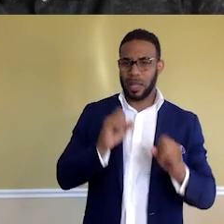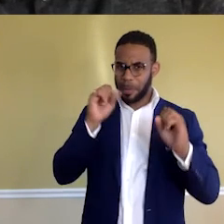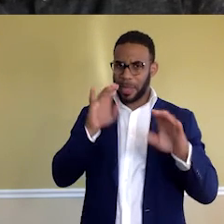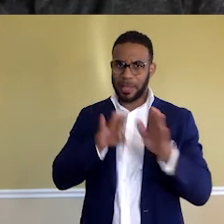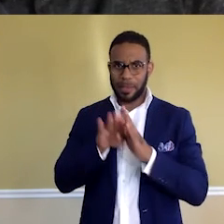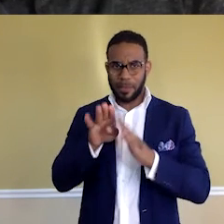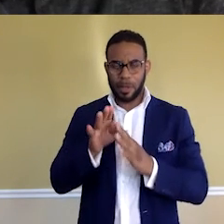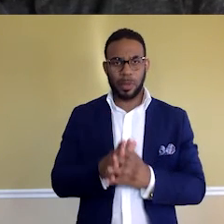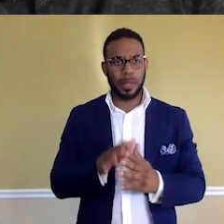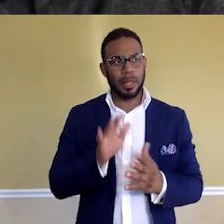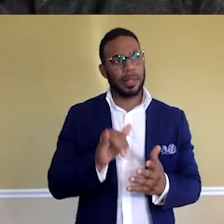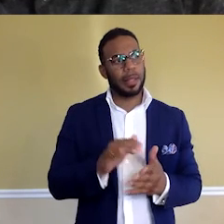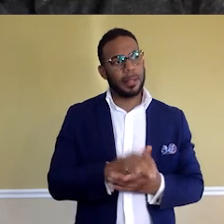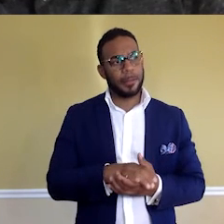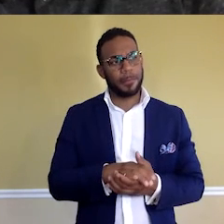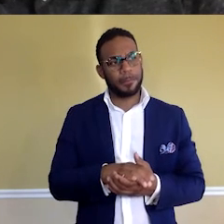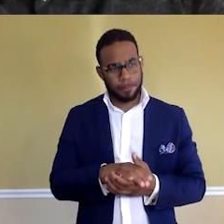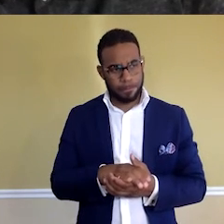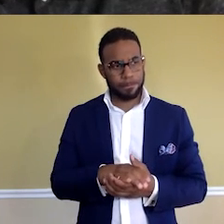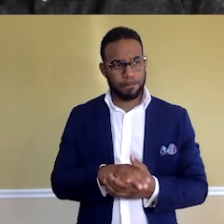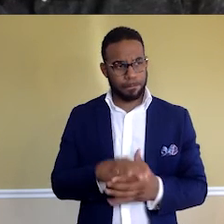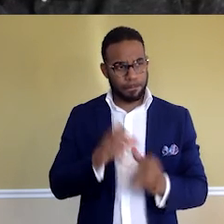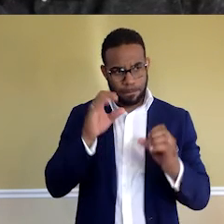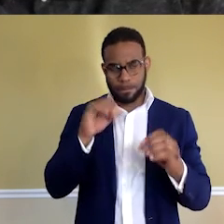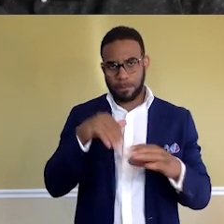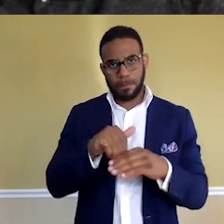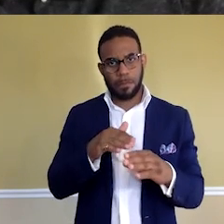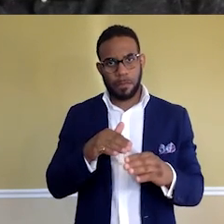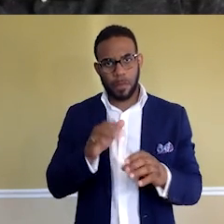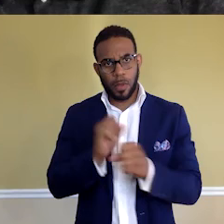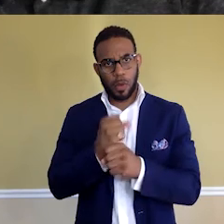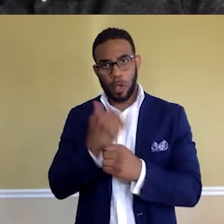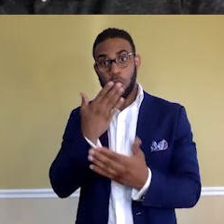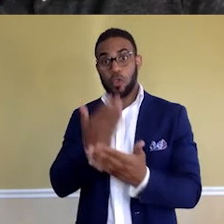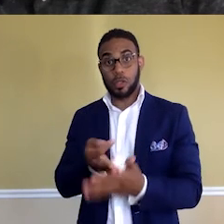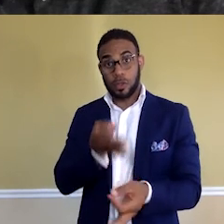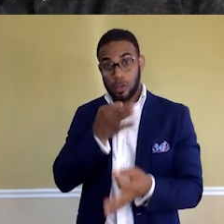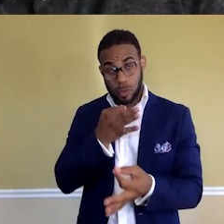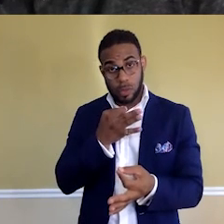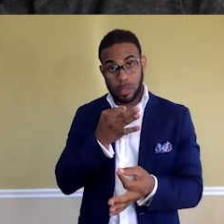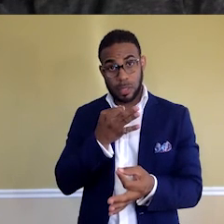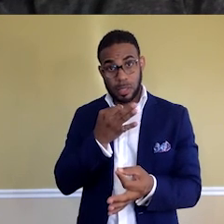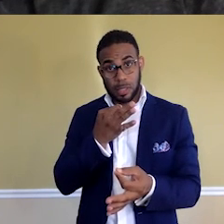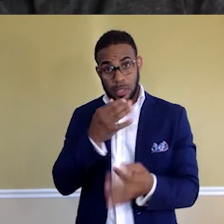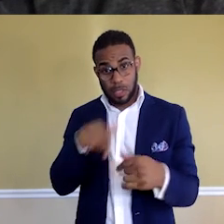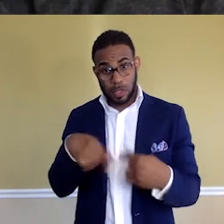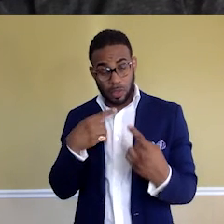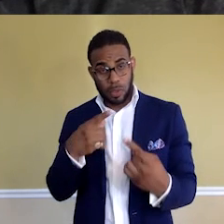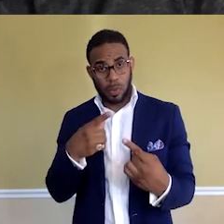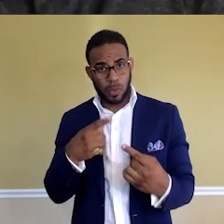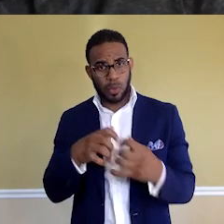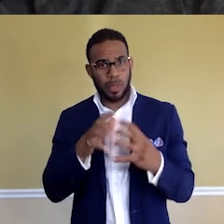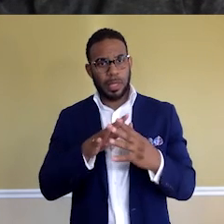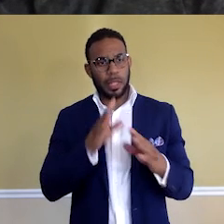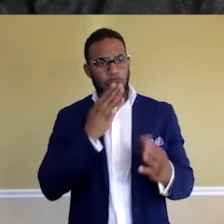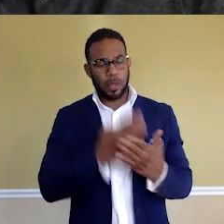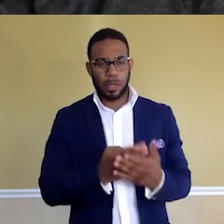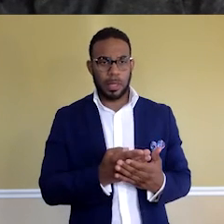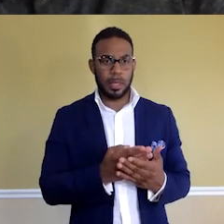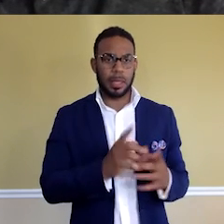that they are really amazing, and they are great, and they are good. I mean, when you meet developers that are good, you know this person is good, and then they apply to